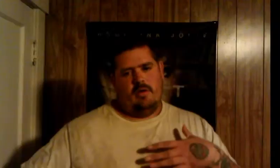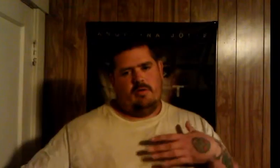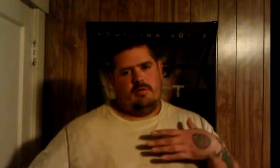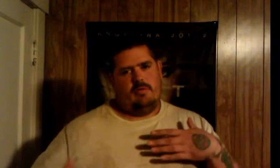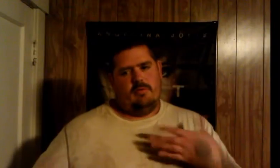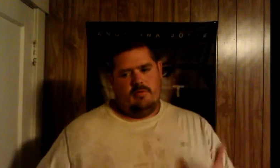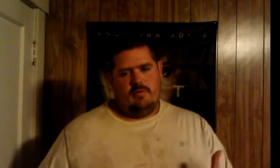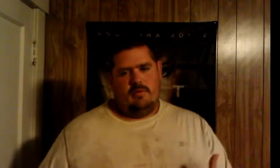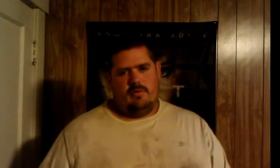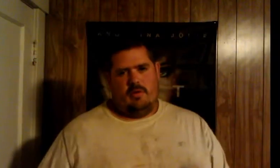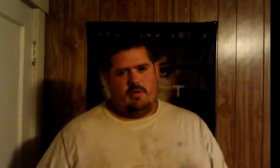earned